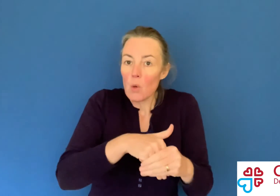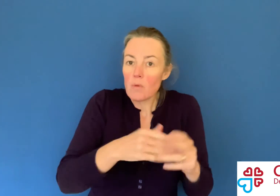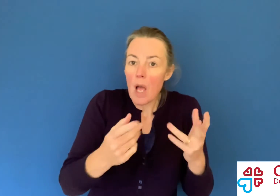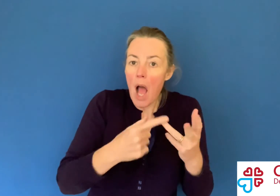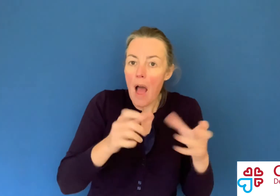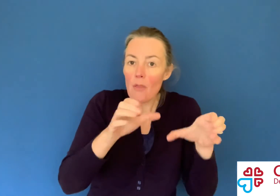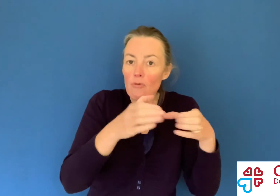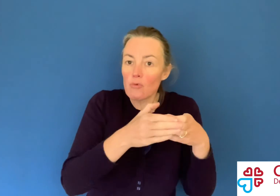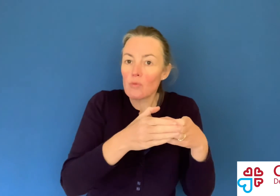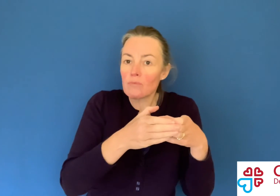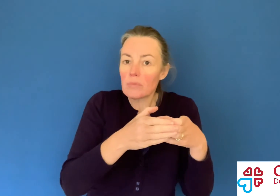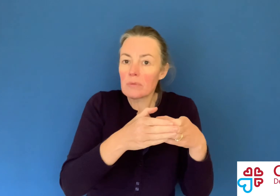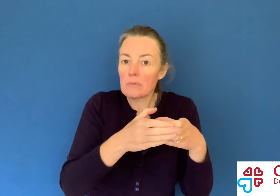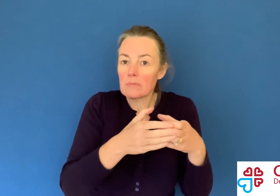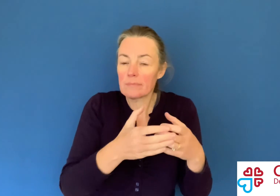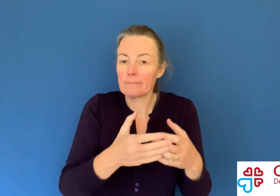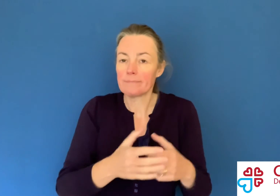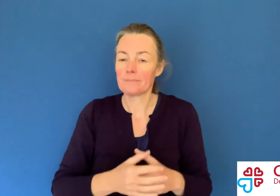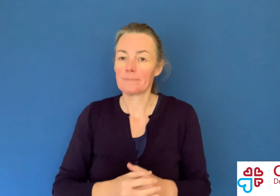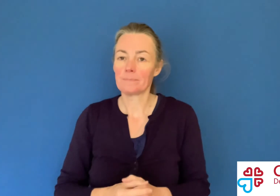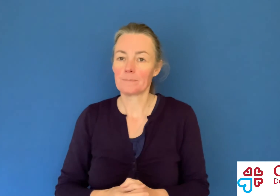Has your parish included other minority groups?